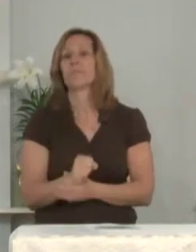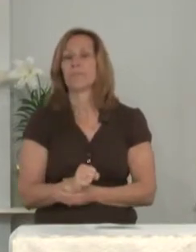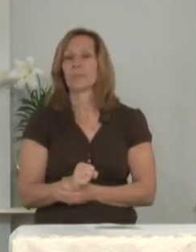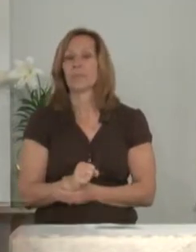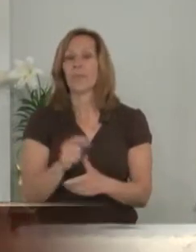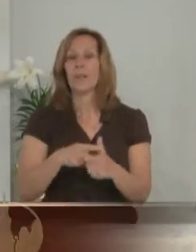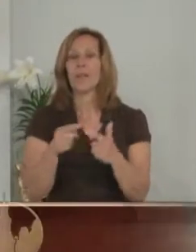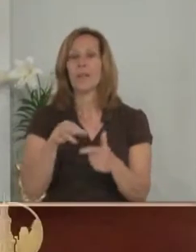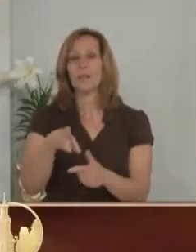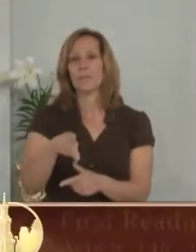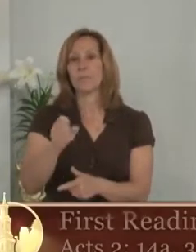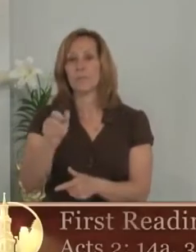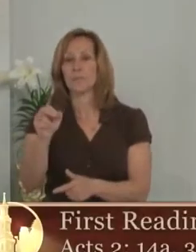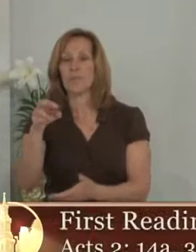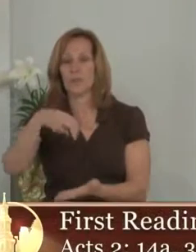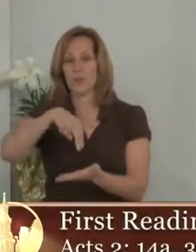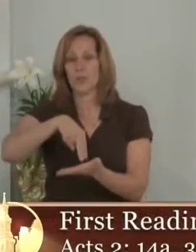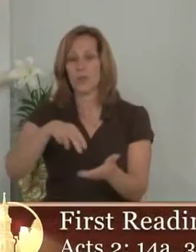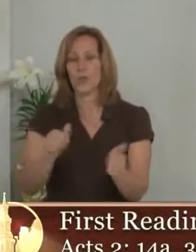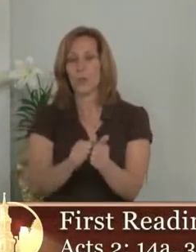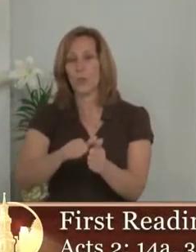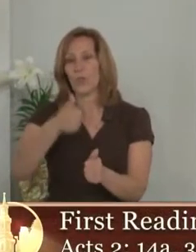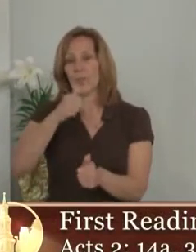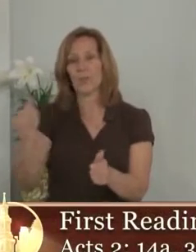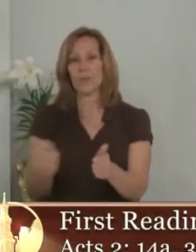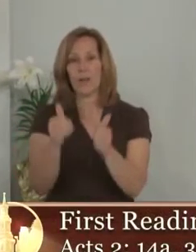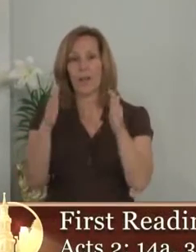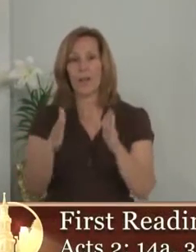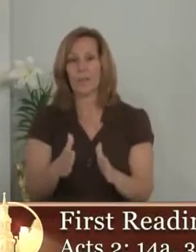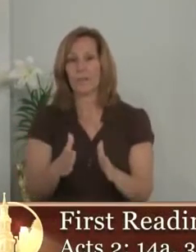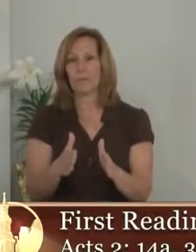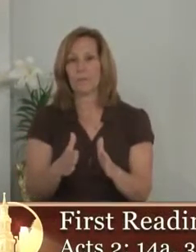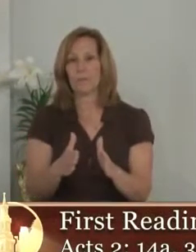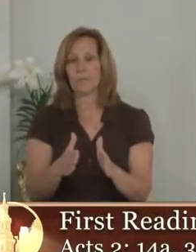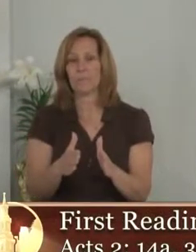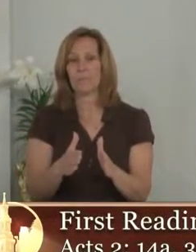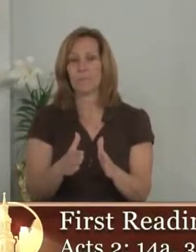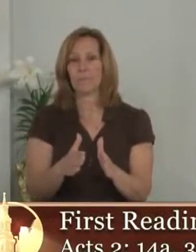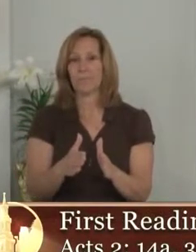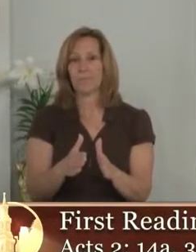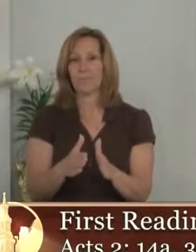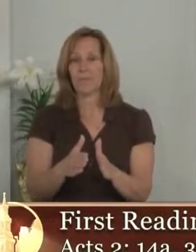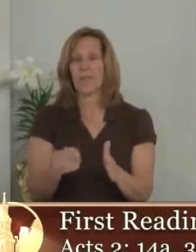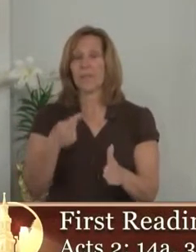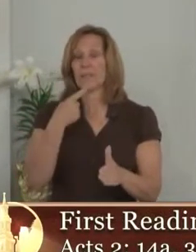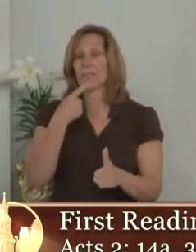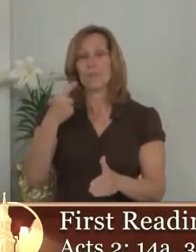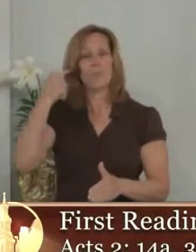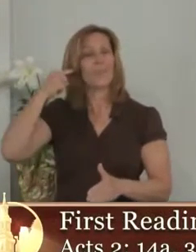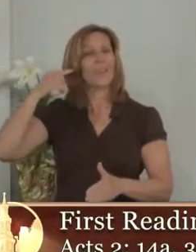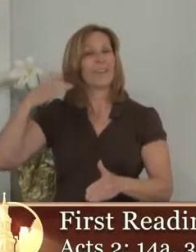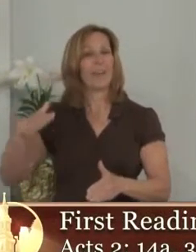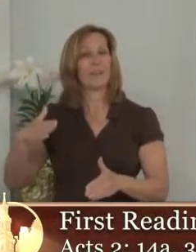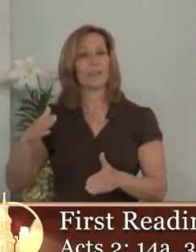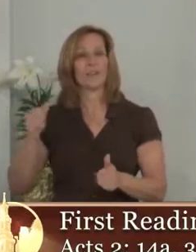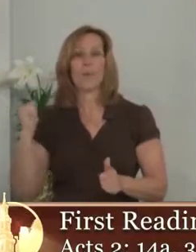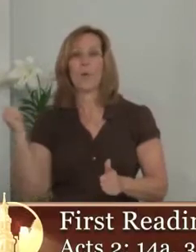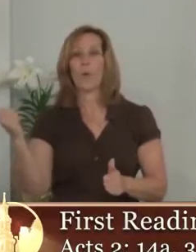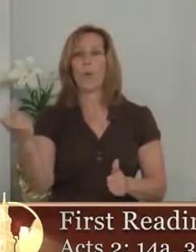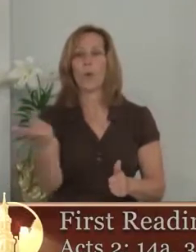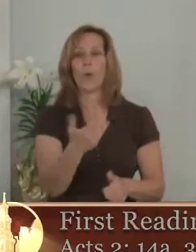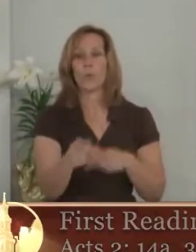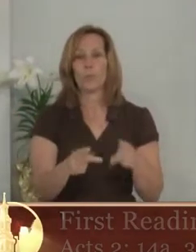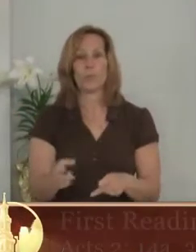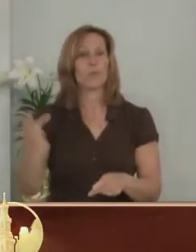Then Peter stood up with the other eleven apostles. He spoke loudly so that all the